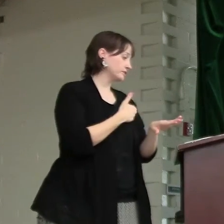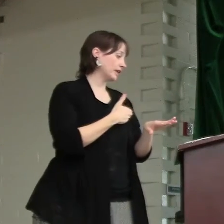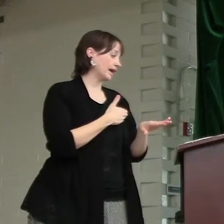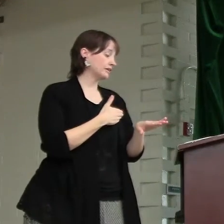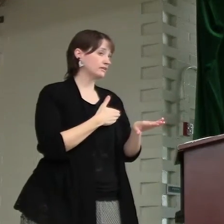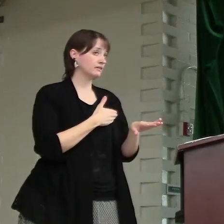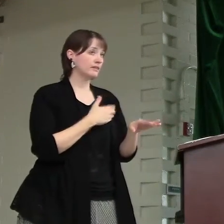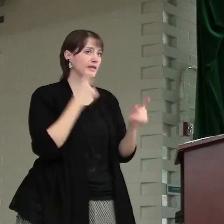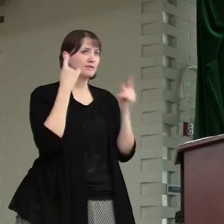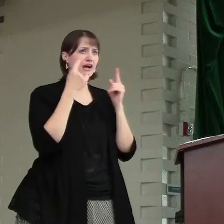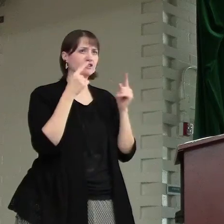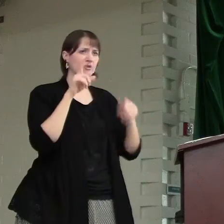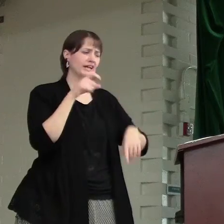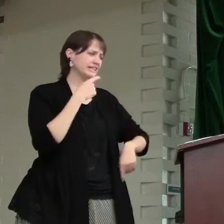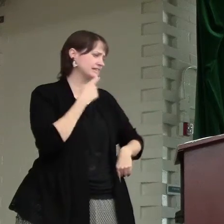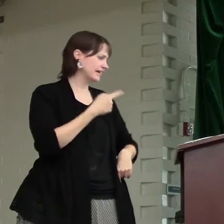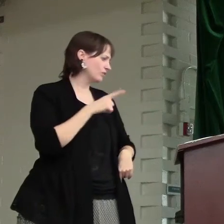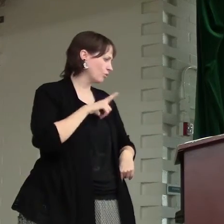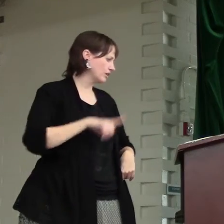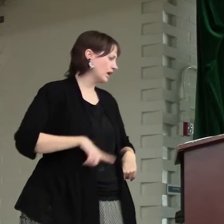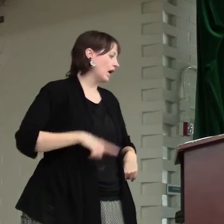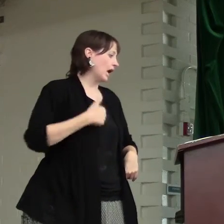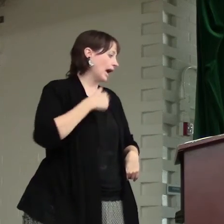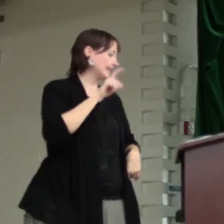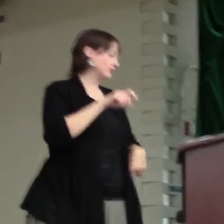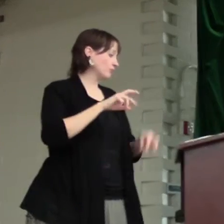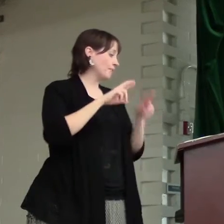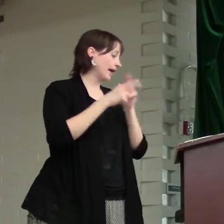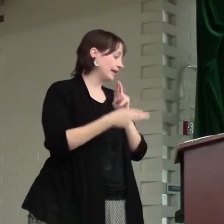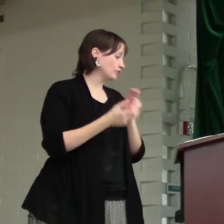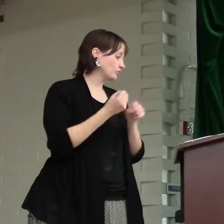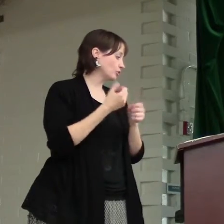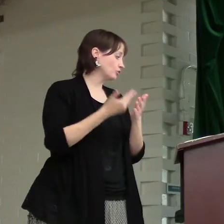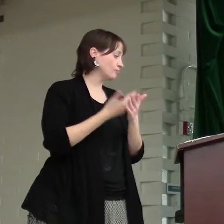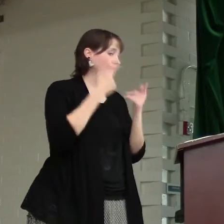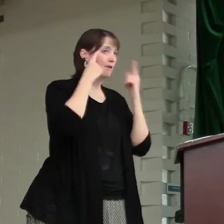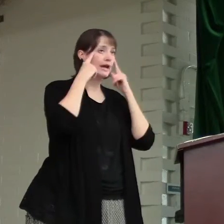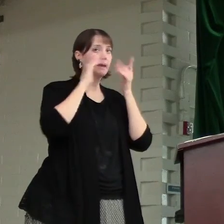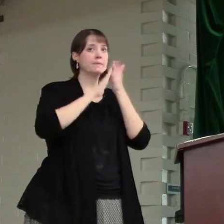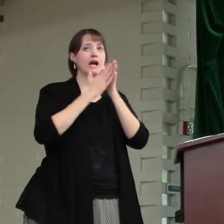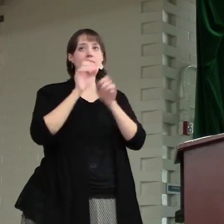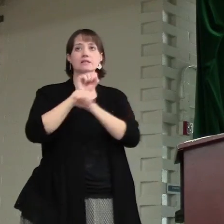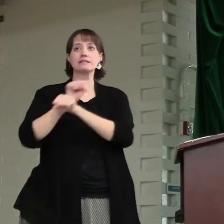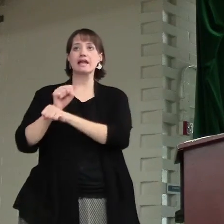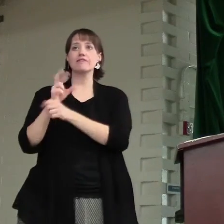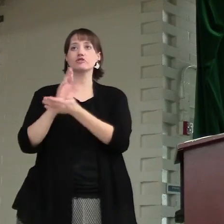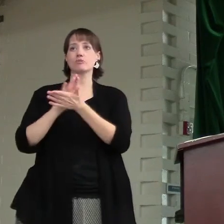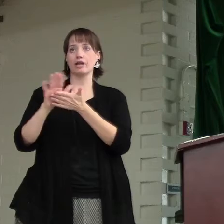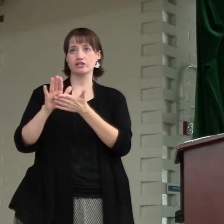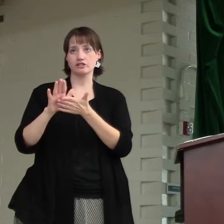do that, think about, do I need to say, Lord, do need to repent, renew my mind, and become a slave to righteousness?